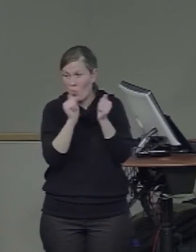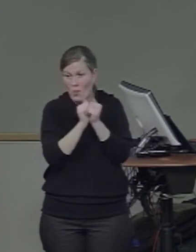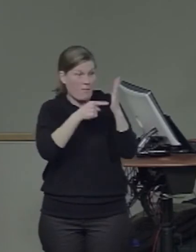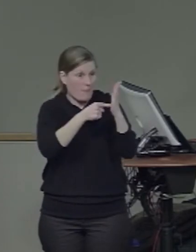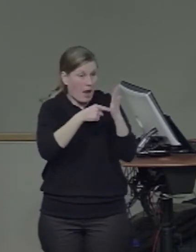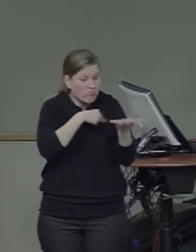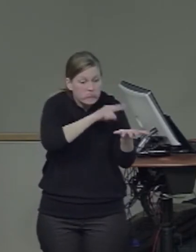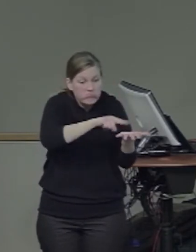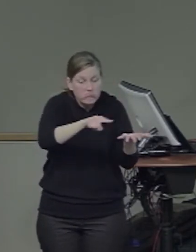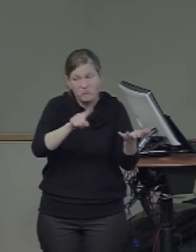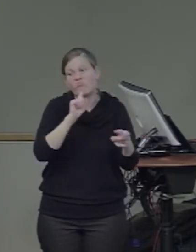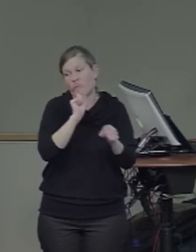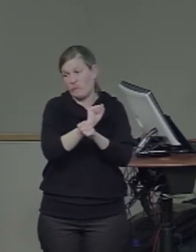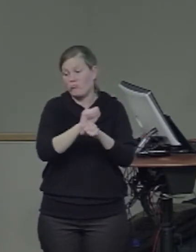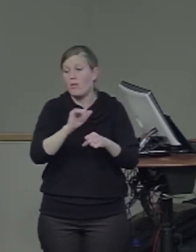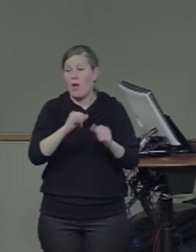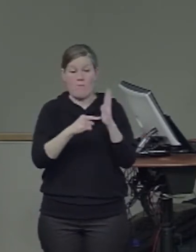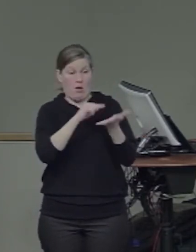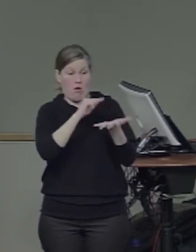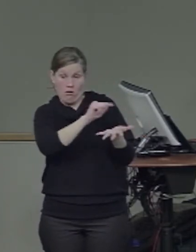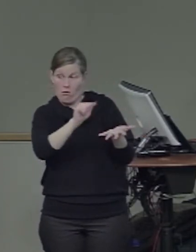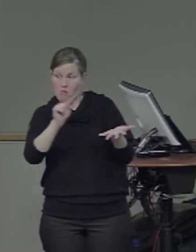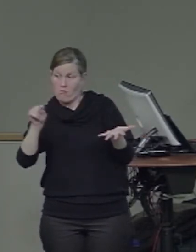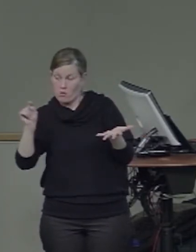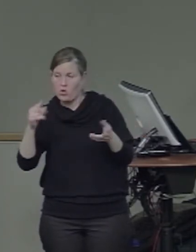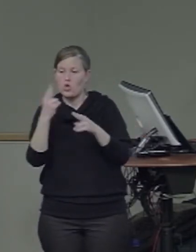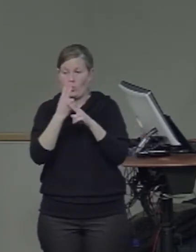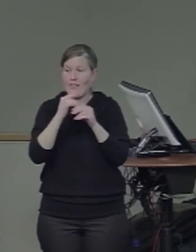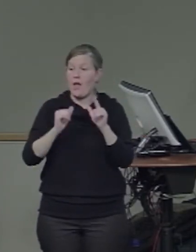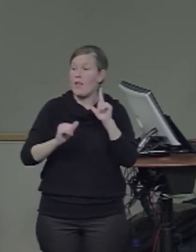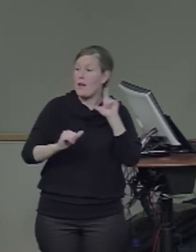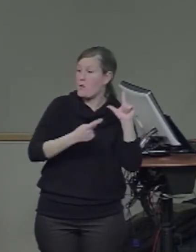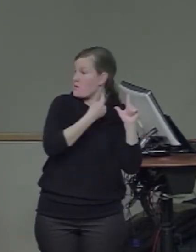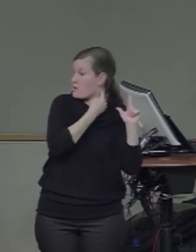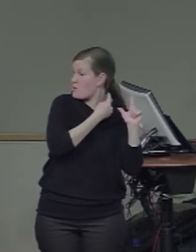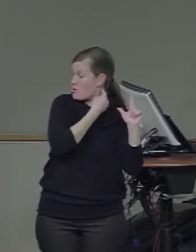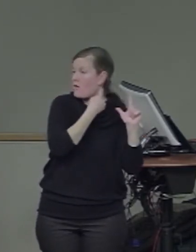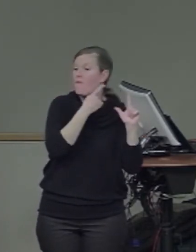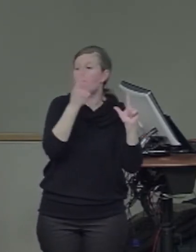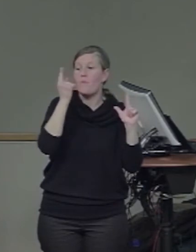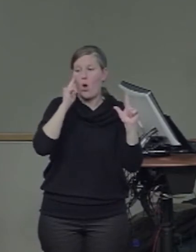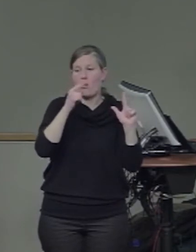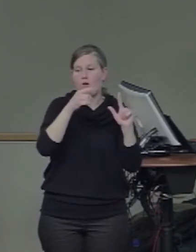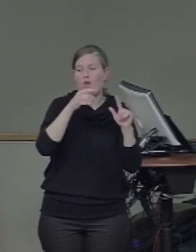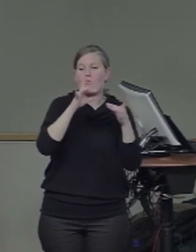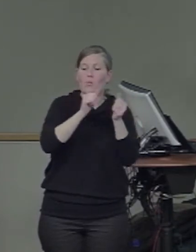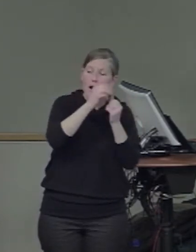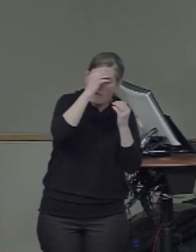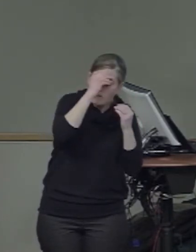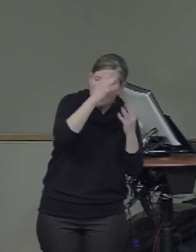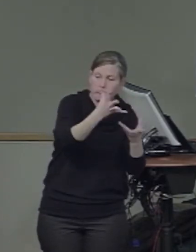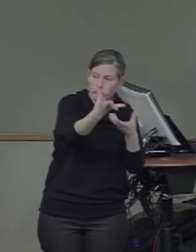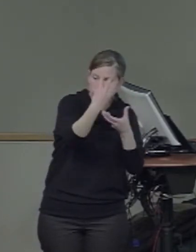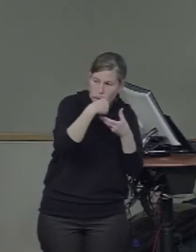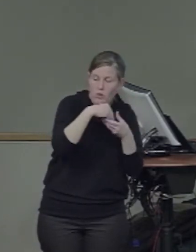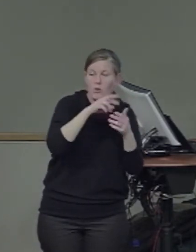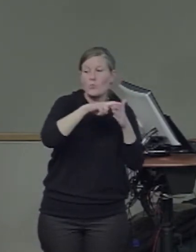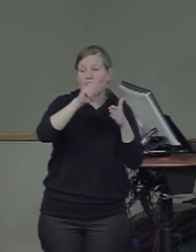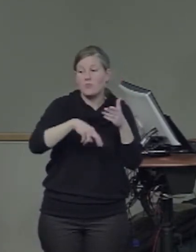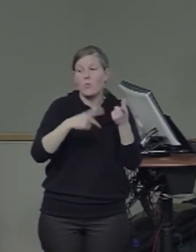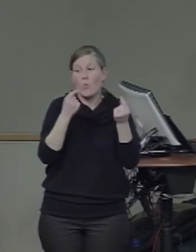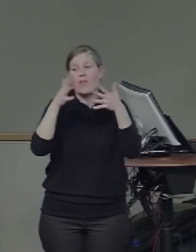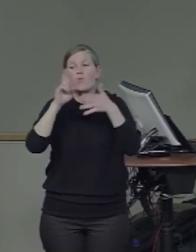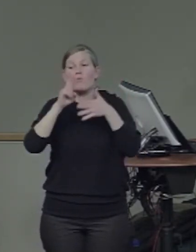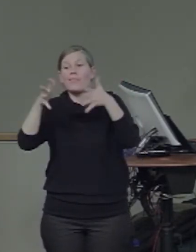need to access left hemisphere language information is what drives word organization, and that subsequently drives face organization.